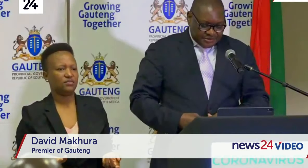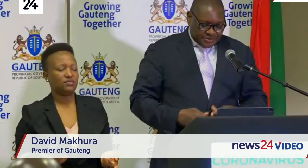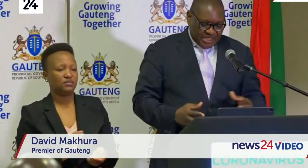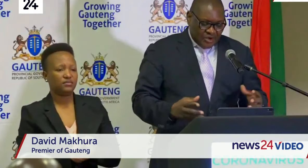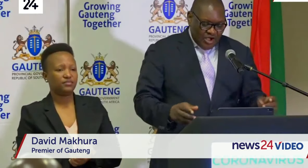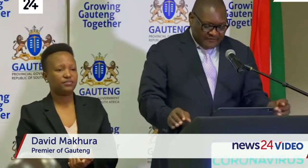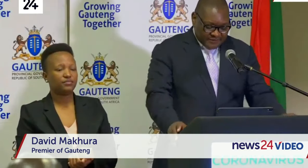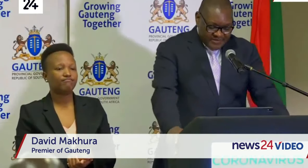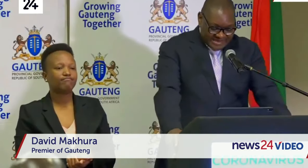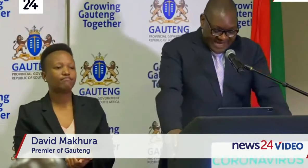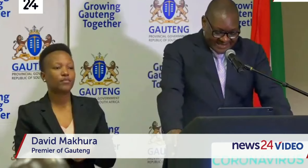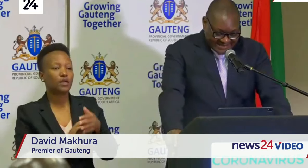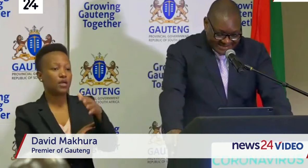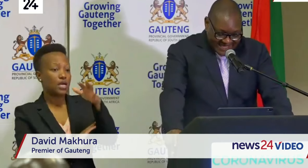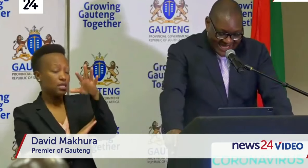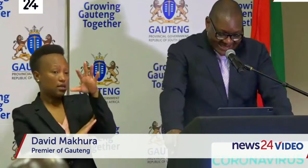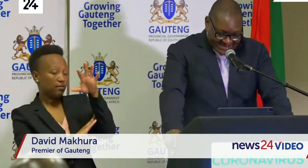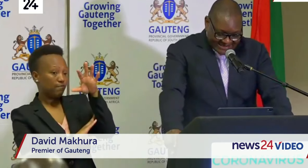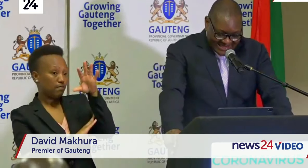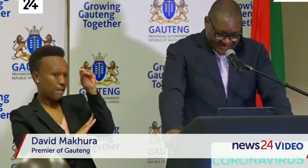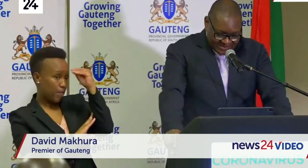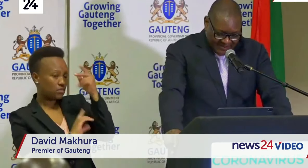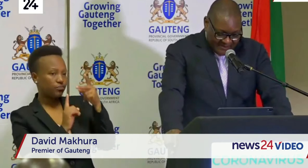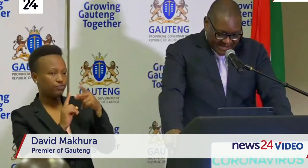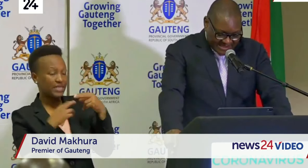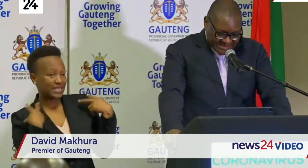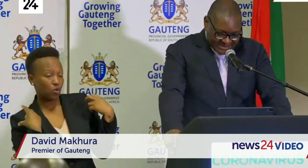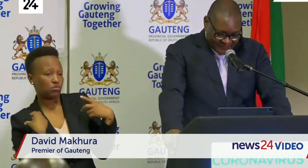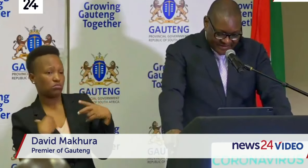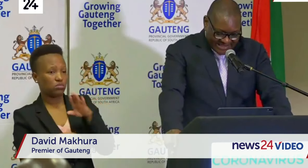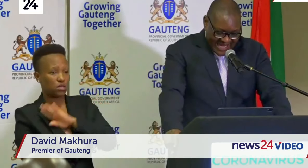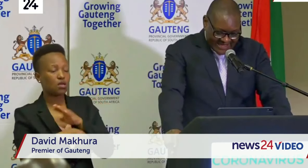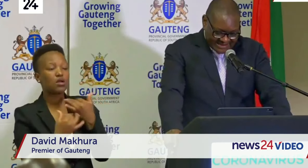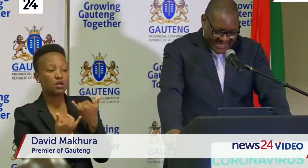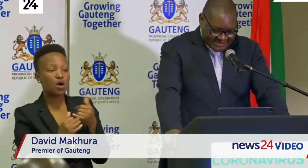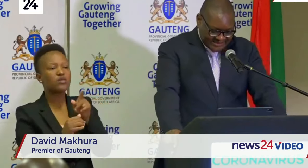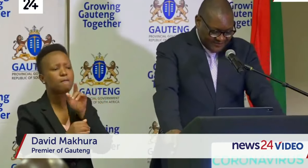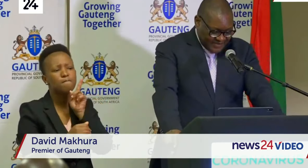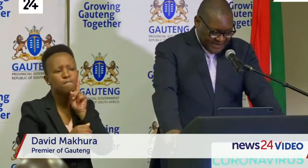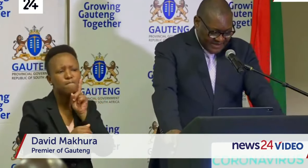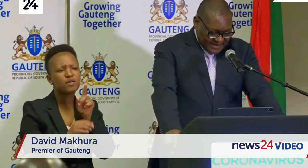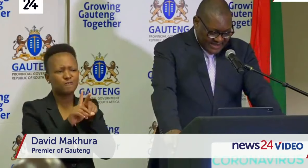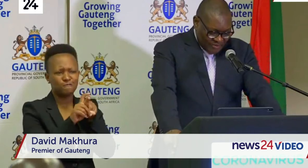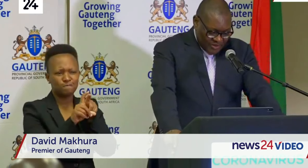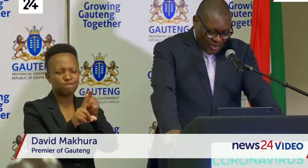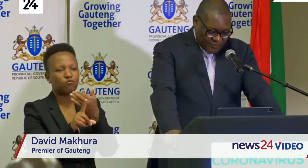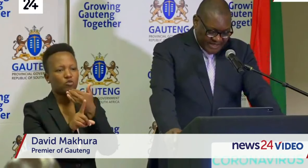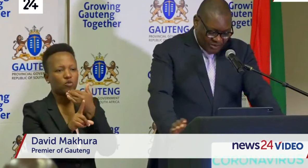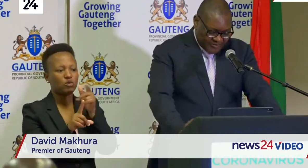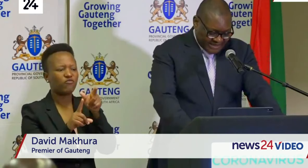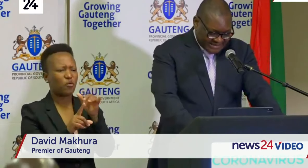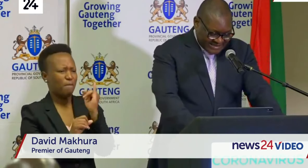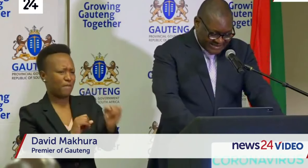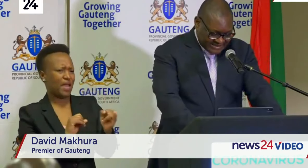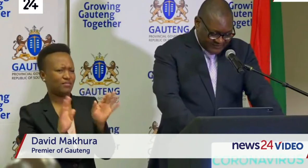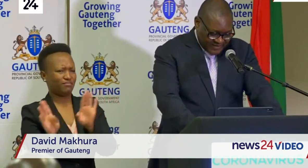So the law enforcement agencies are hunting down the perpetrators of these heinous acts. And we hope there will